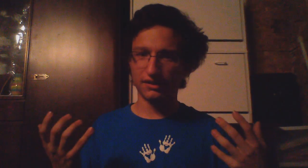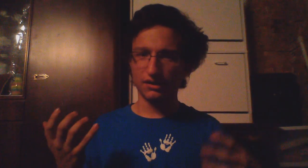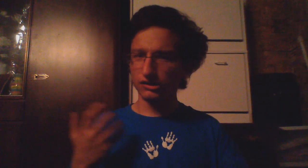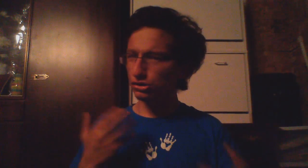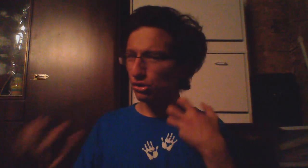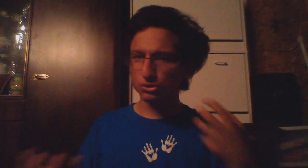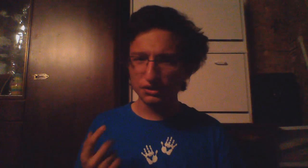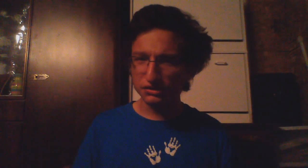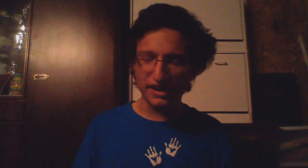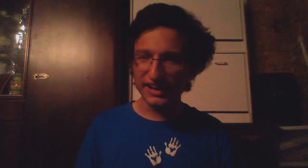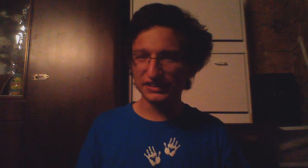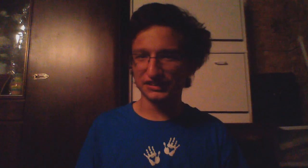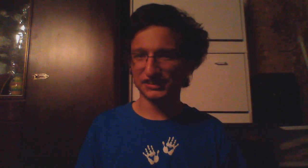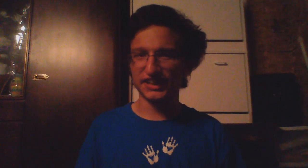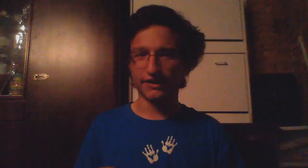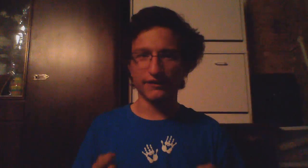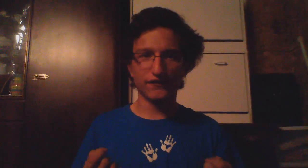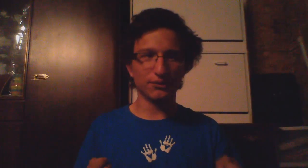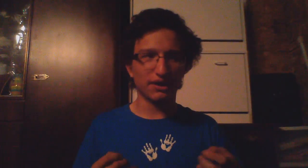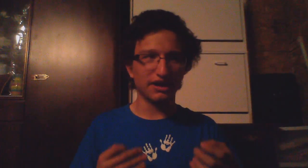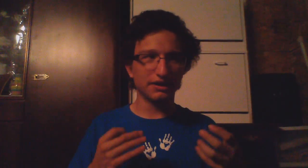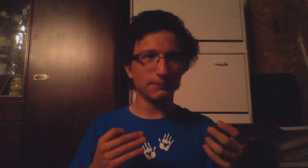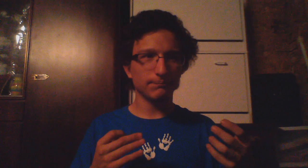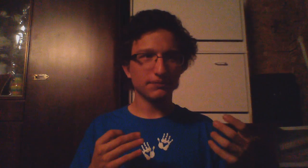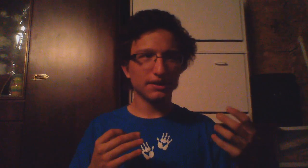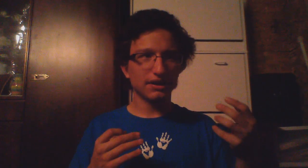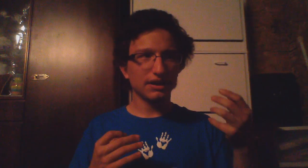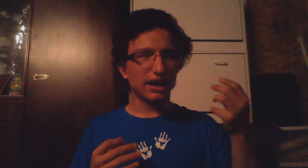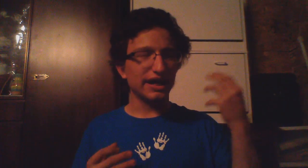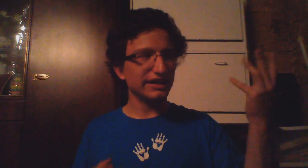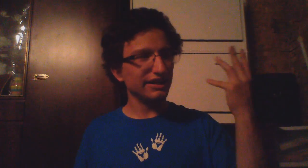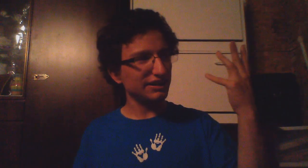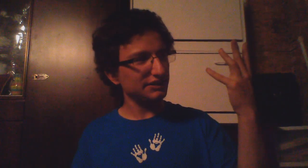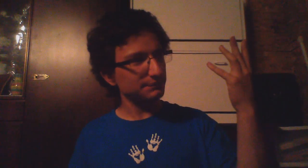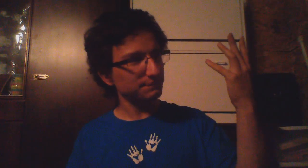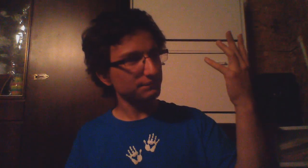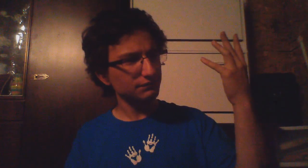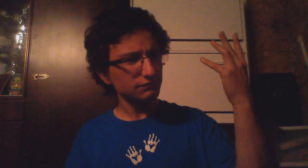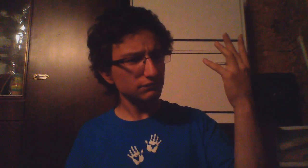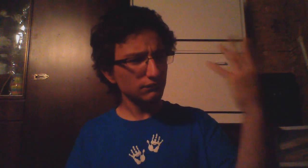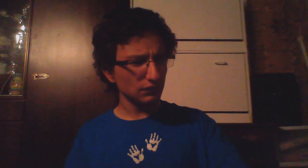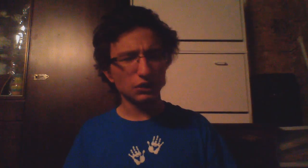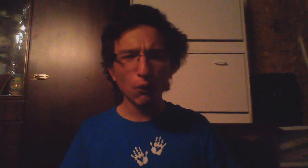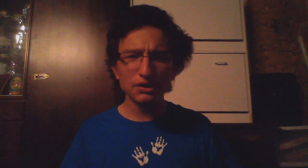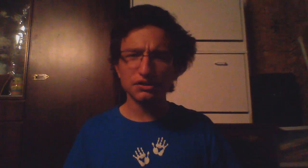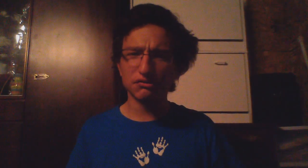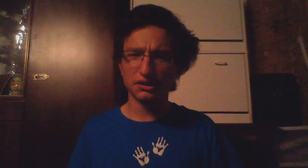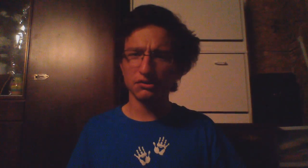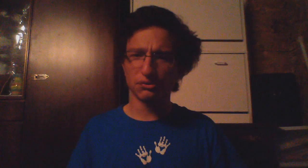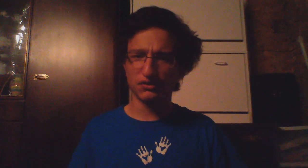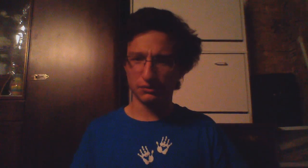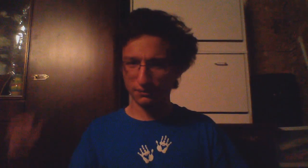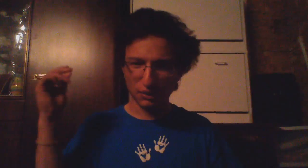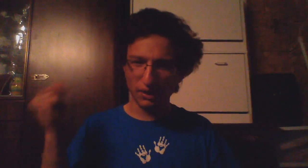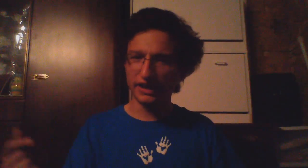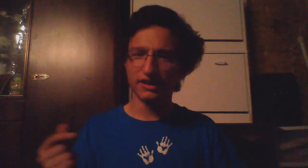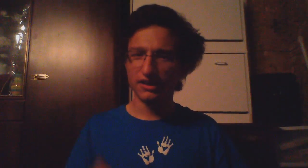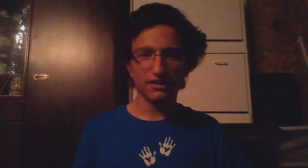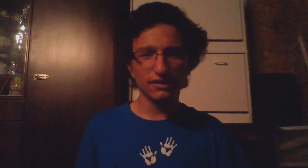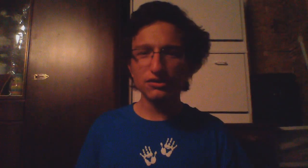social interactions now I feel like I can go into an interview and go like this